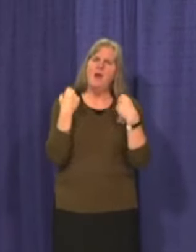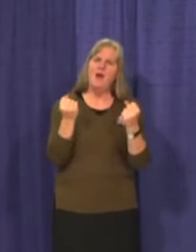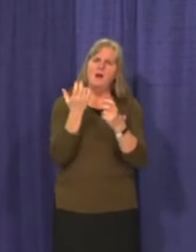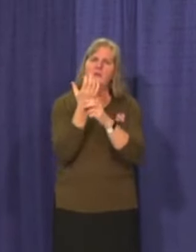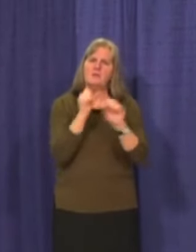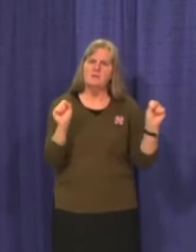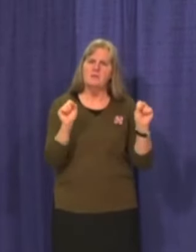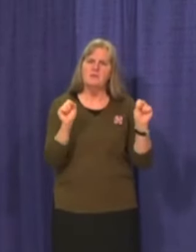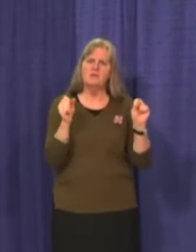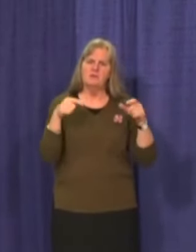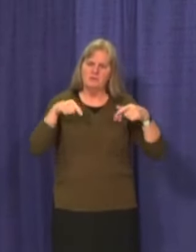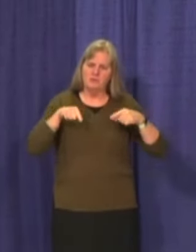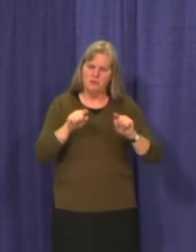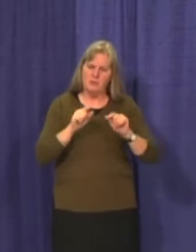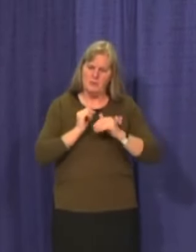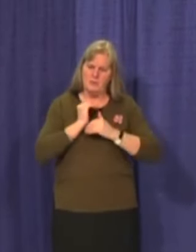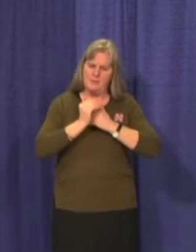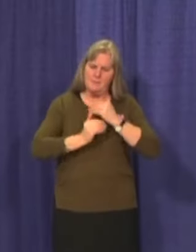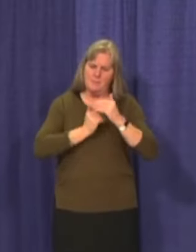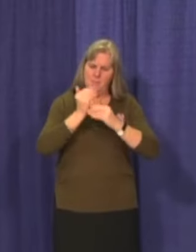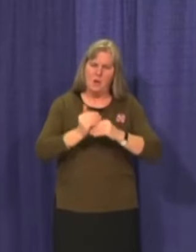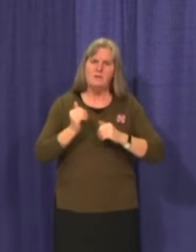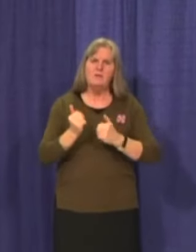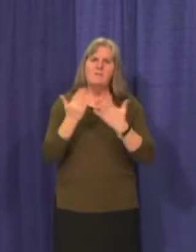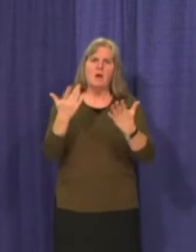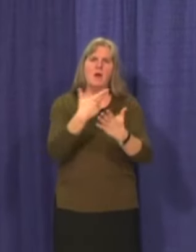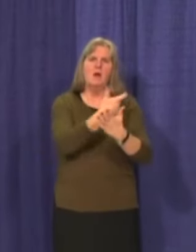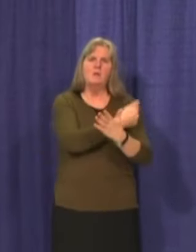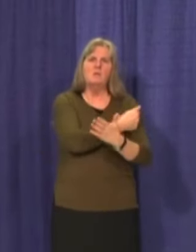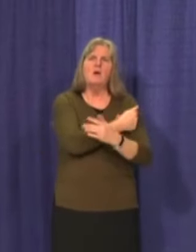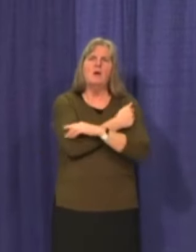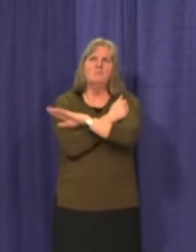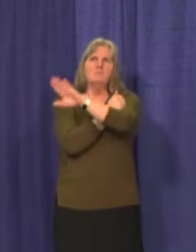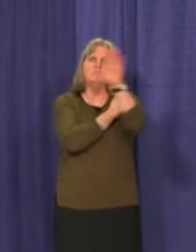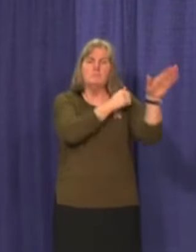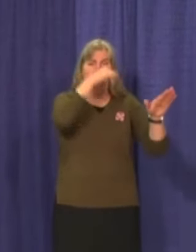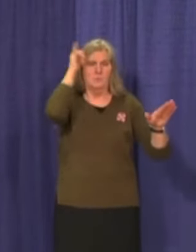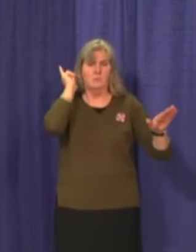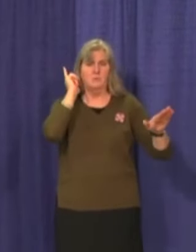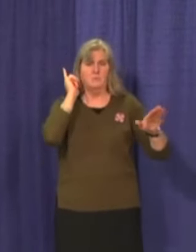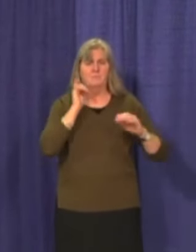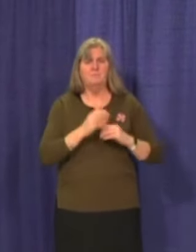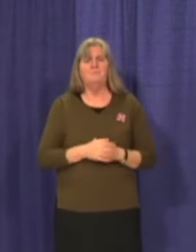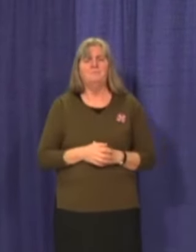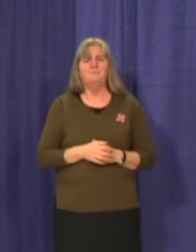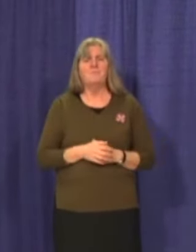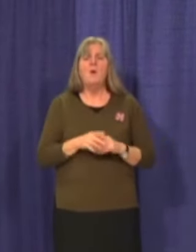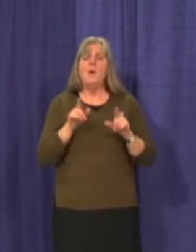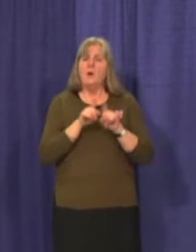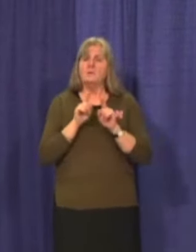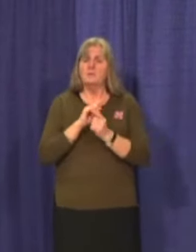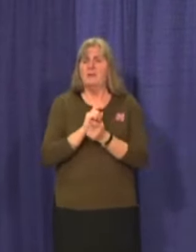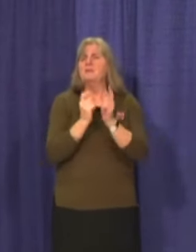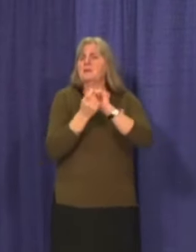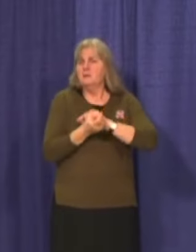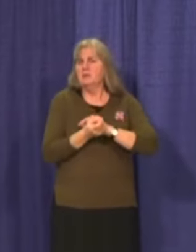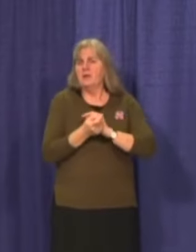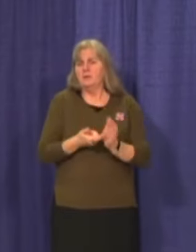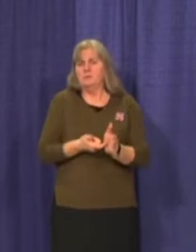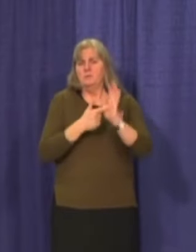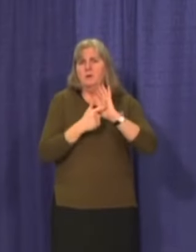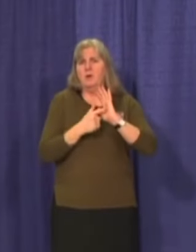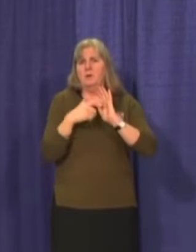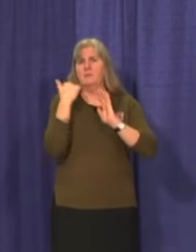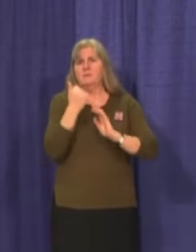as we carry on our vaccine rollout across the Yukon. We've also made changes to our eligibility requirements